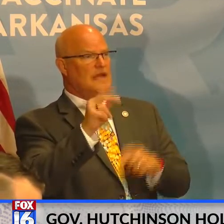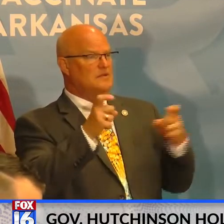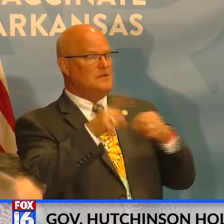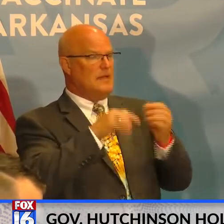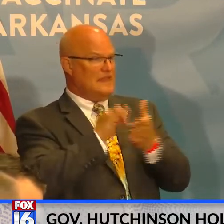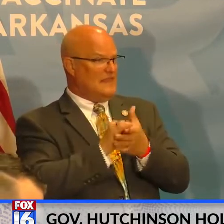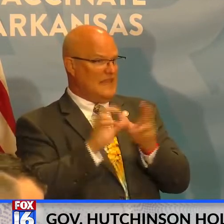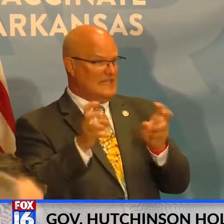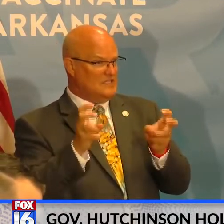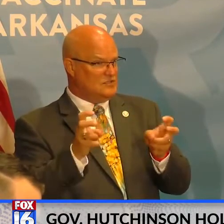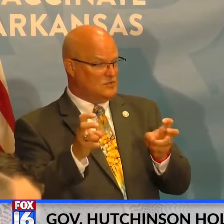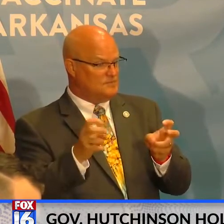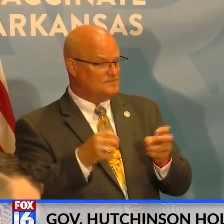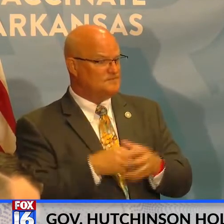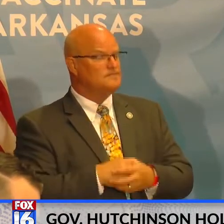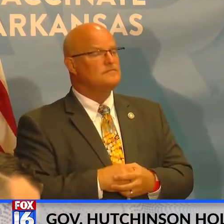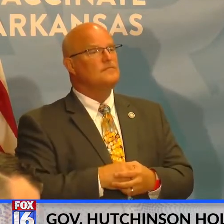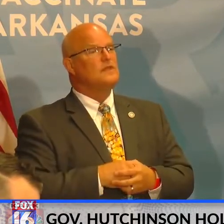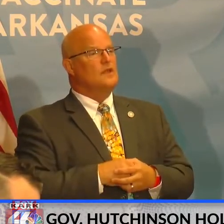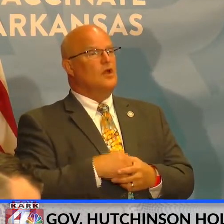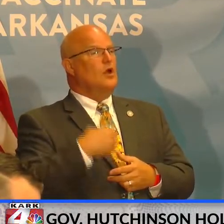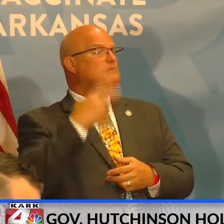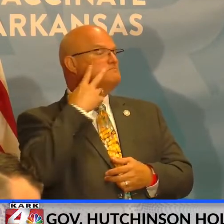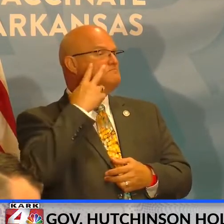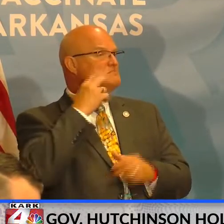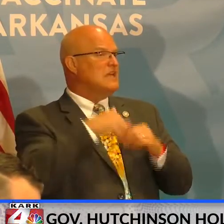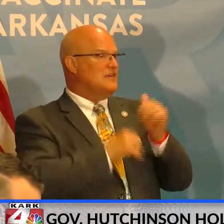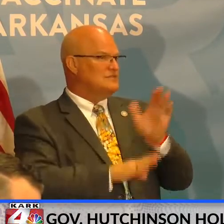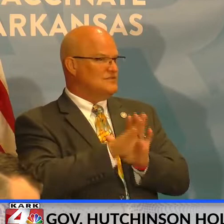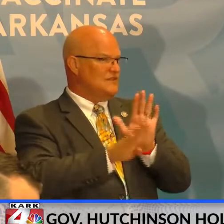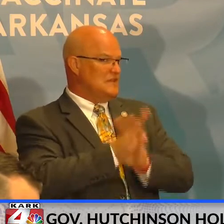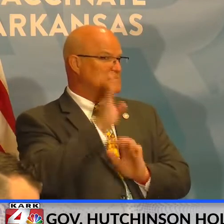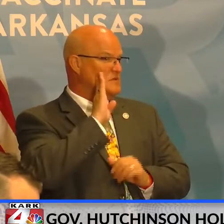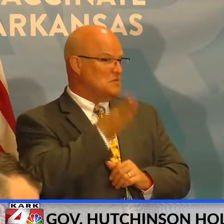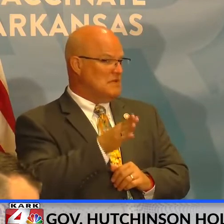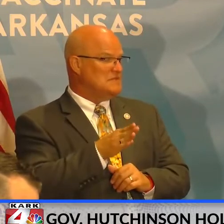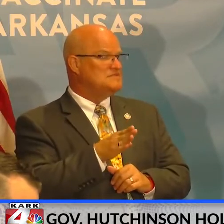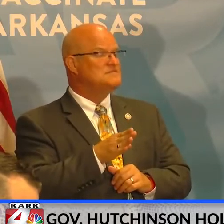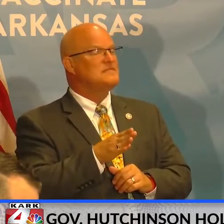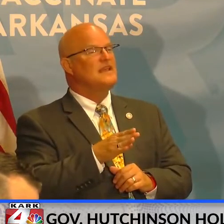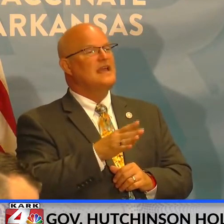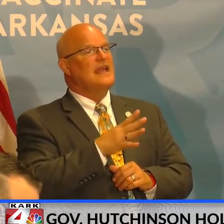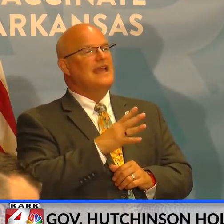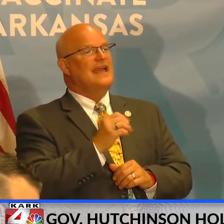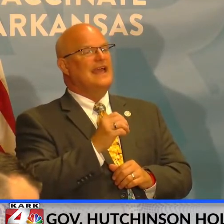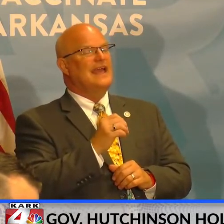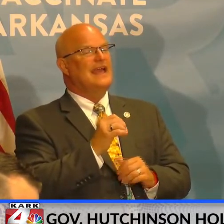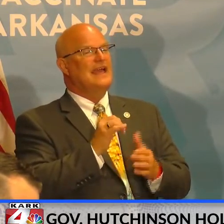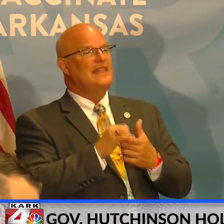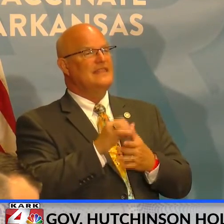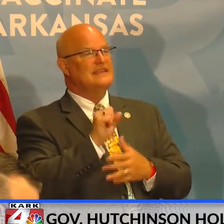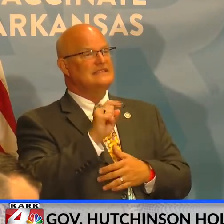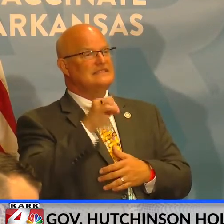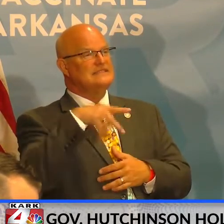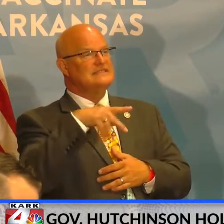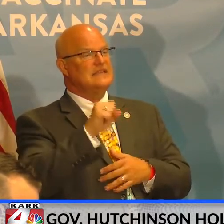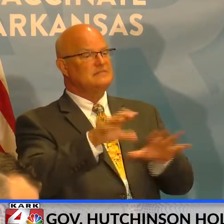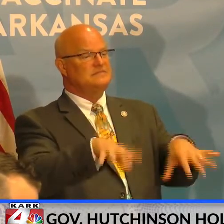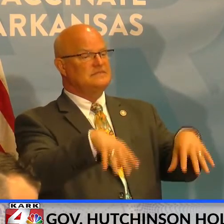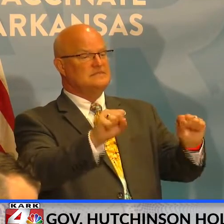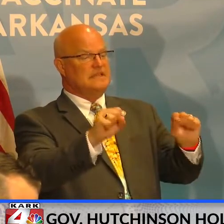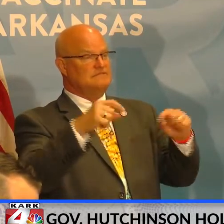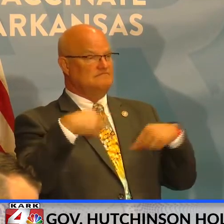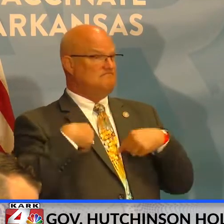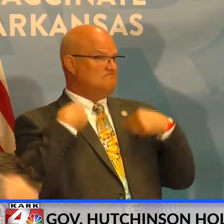that issue. Uh, we'll see how it develops. Uh, you know, the steps that they've taken thus